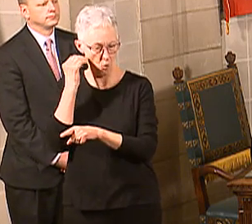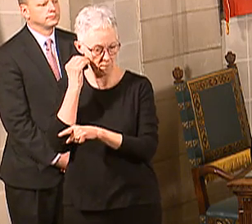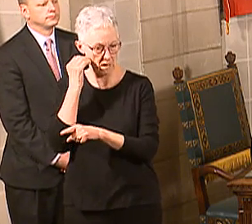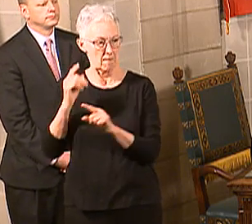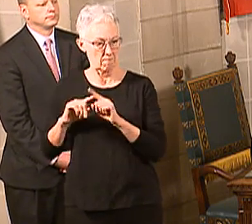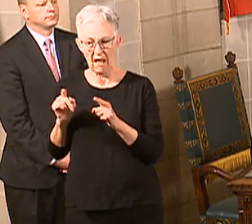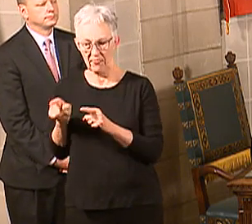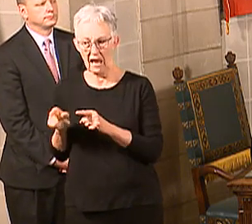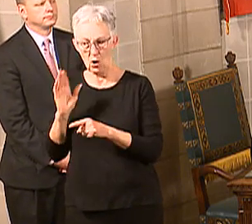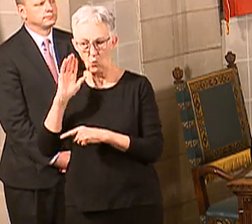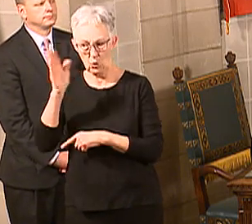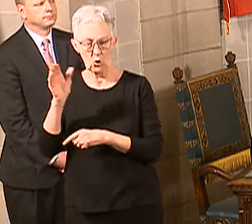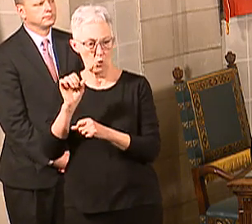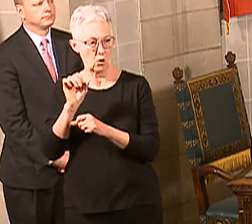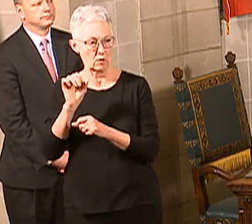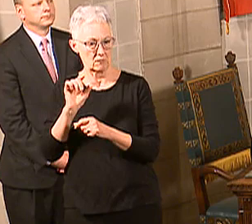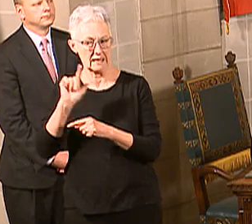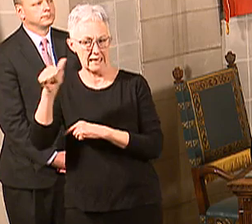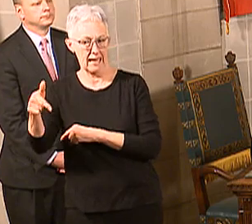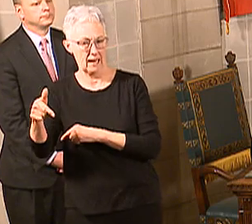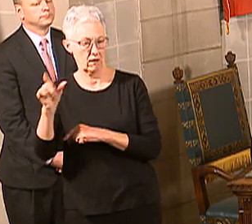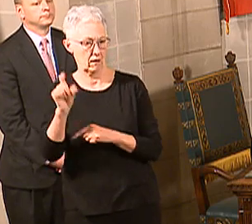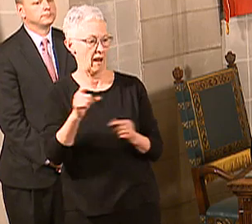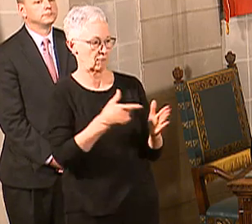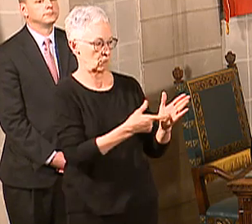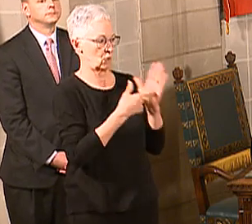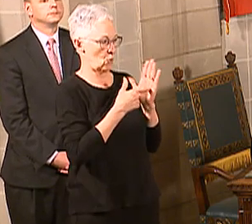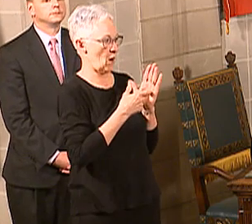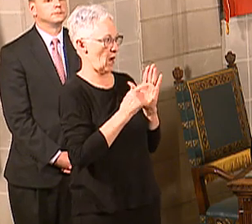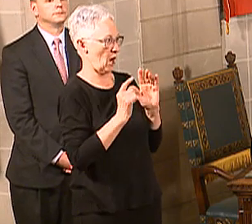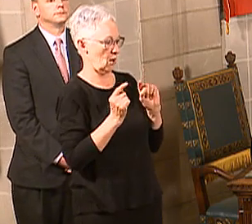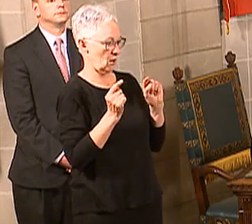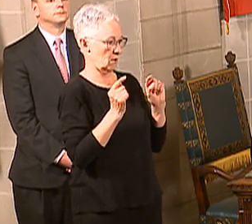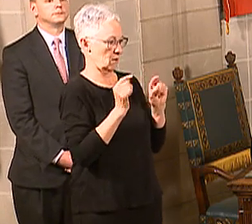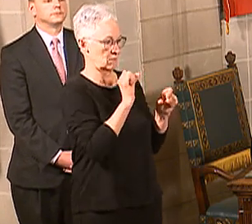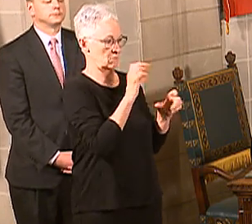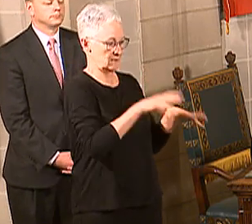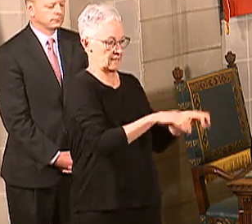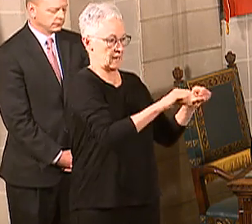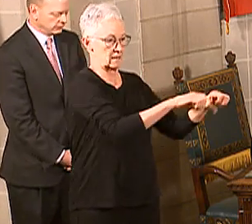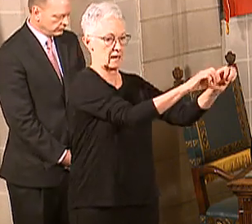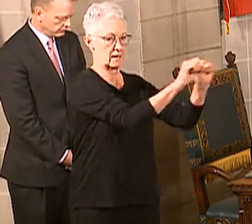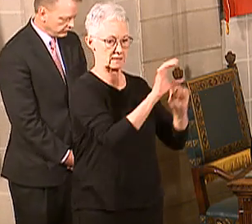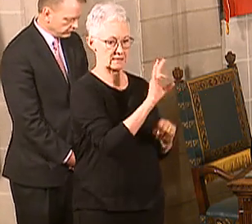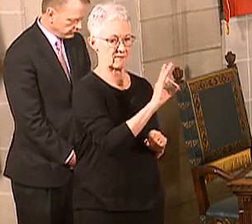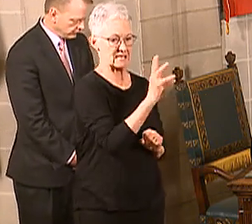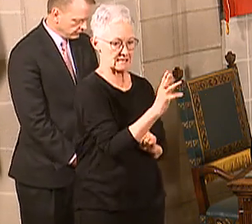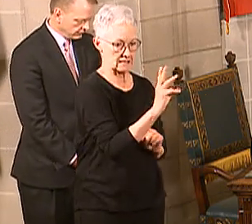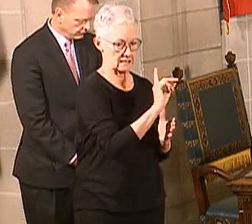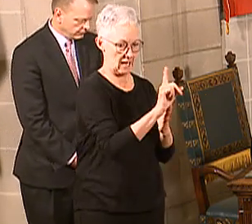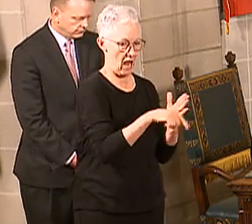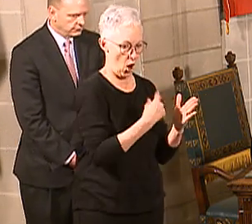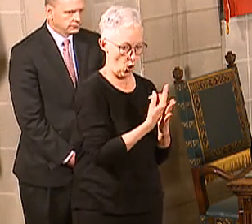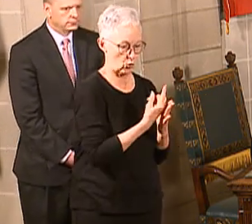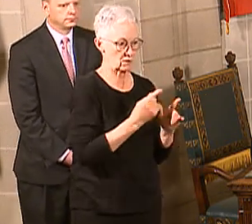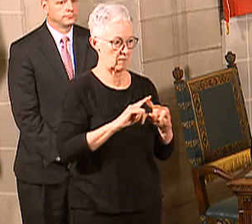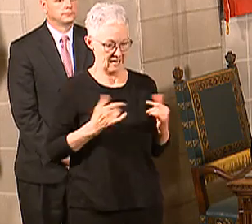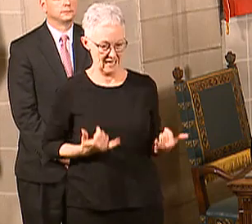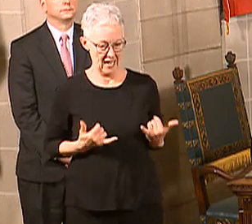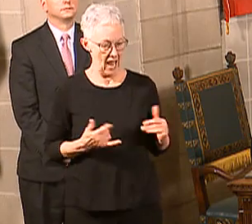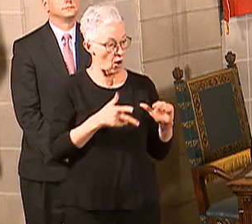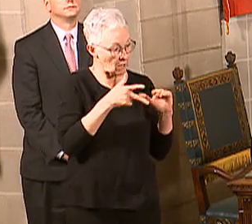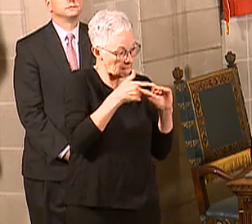the 76 hours. Prior to this, you wouldn't have been able to start in the facility on the floor, as an example, prior to the 76 being completed. So it's